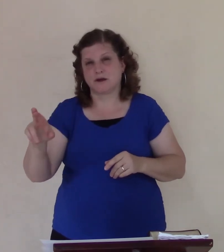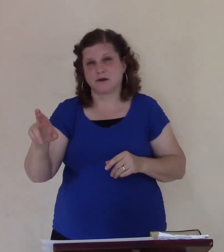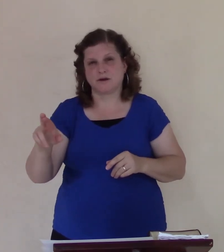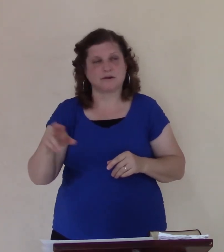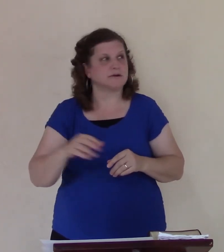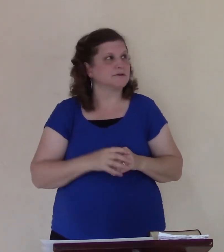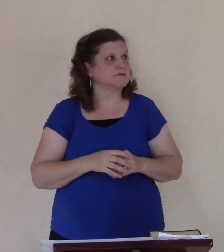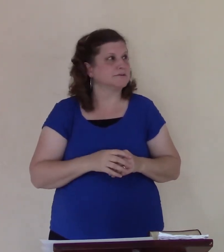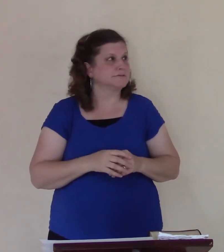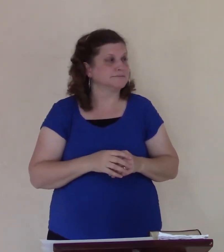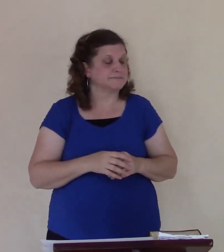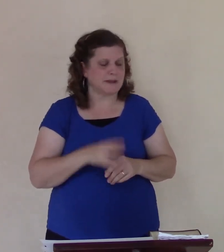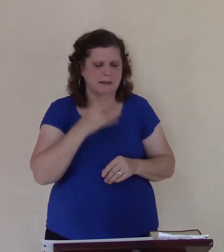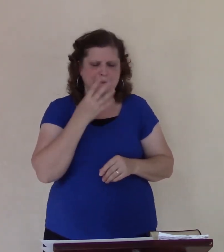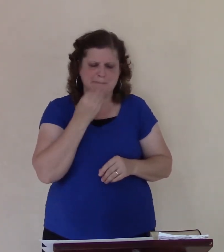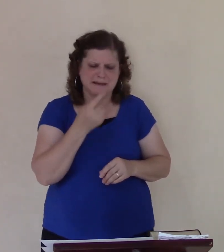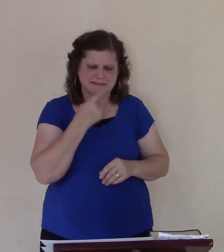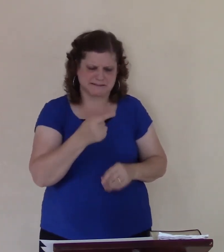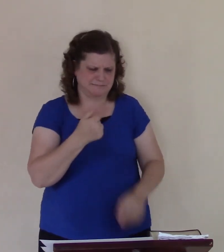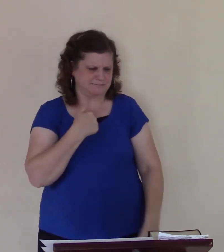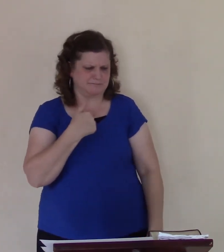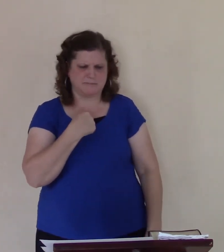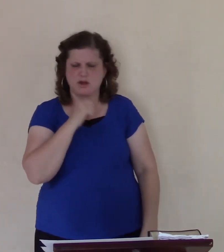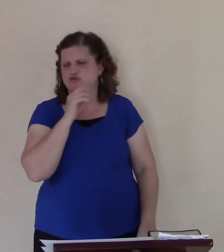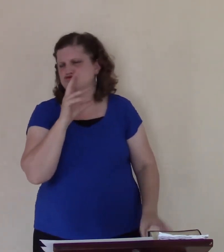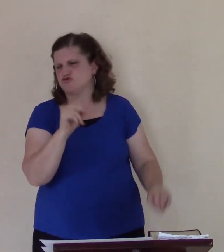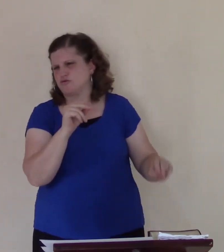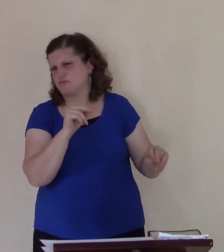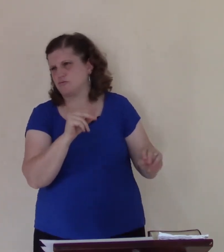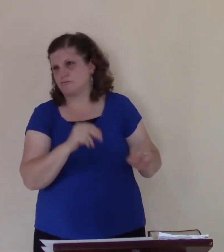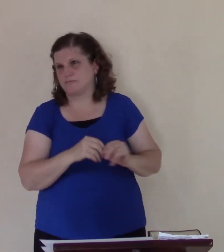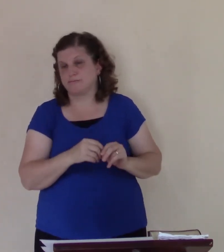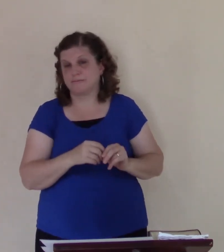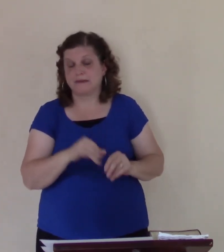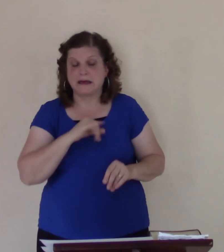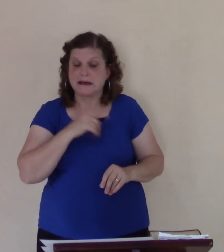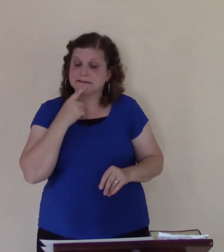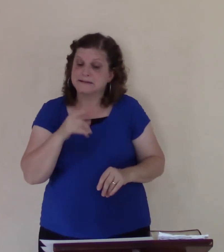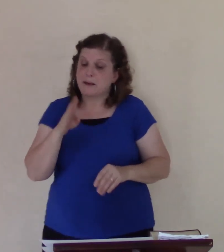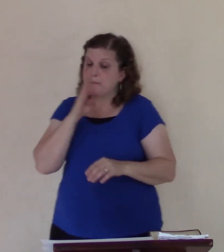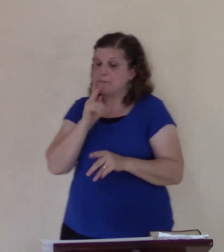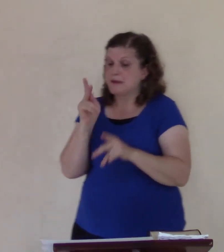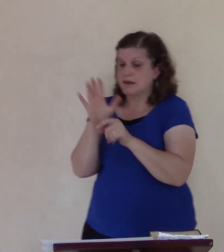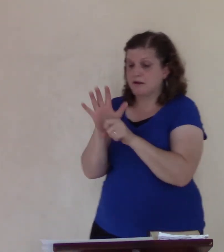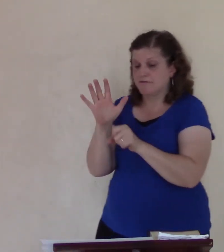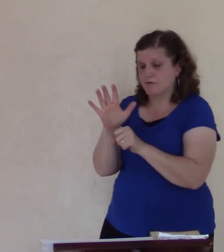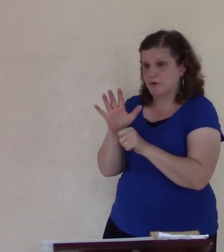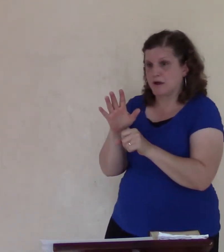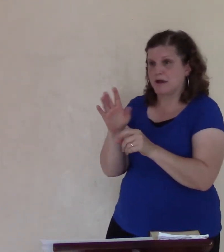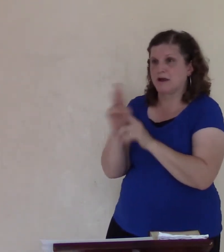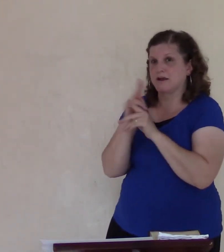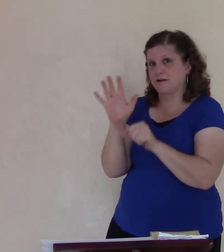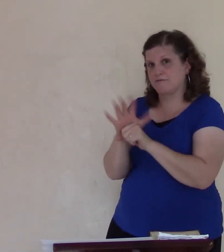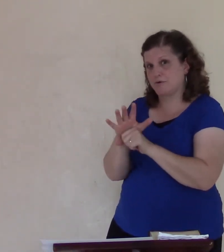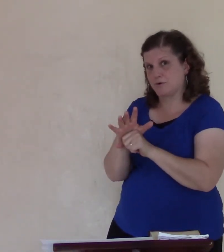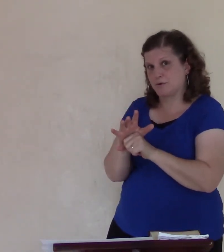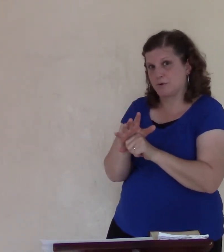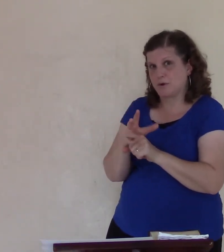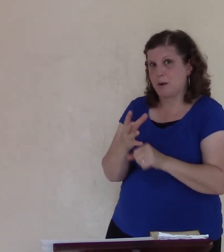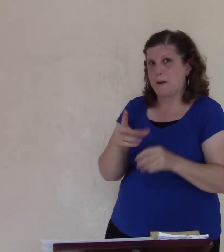that's not bad to be careful about anger bitterness because the Bible says vengeance is my sin for what I